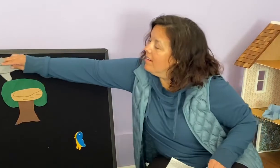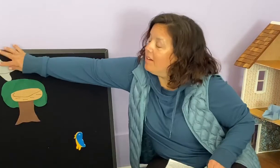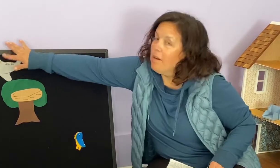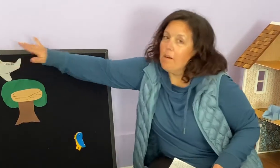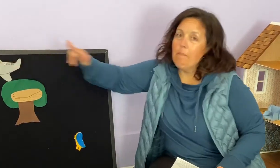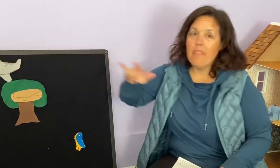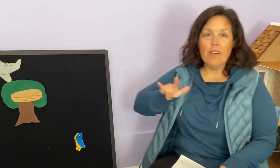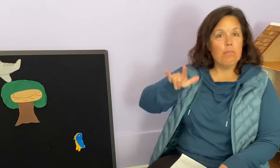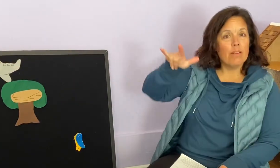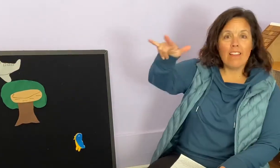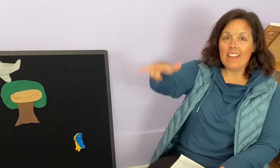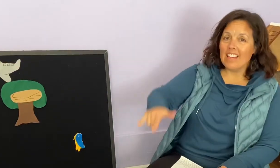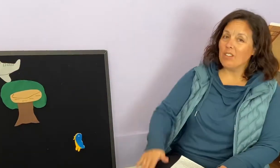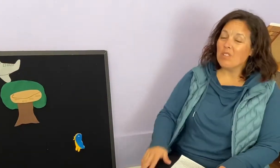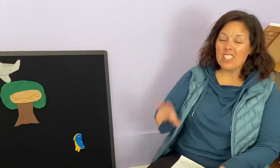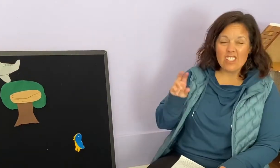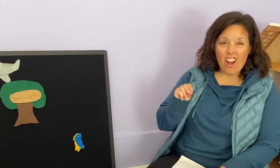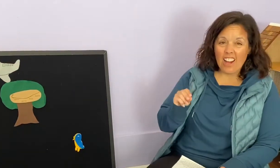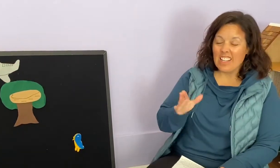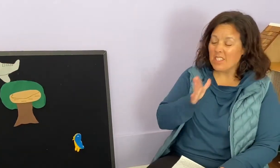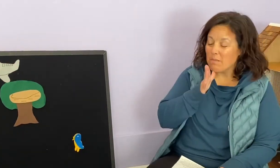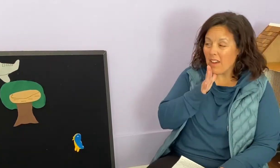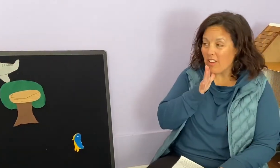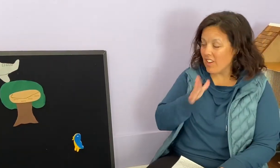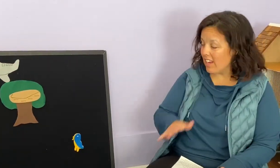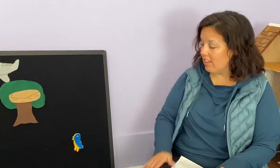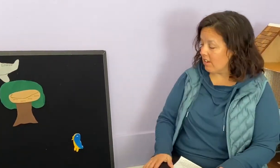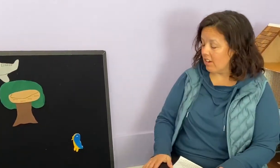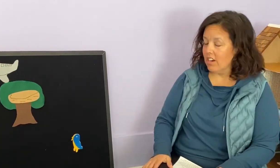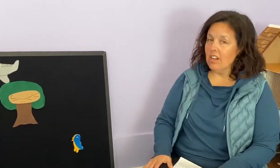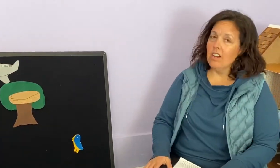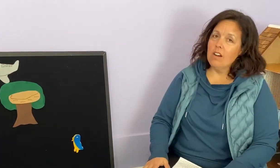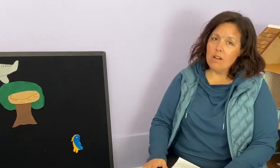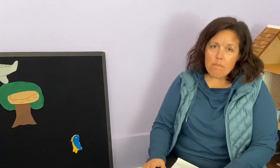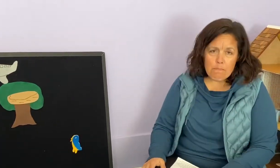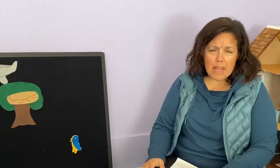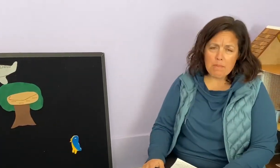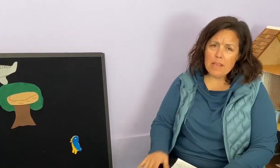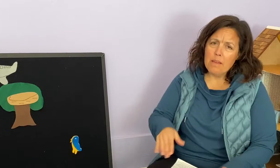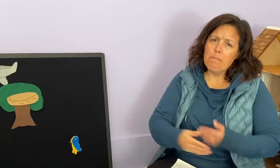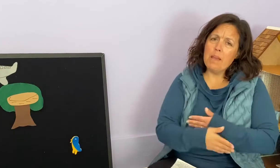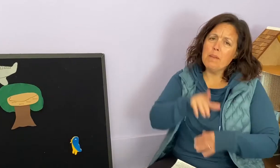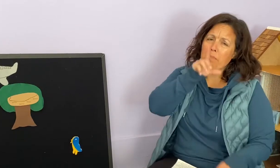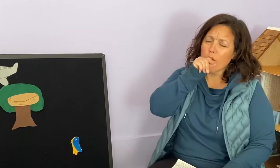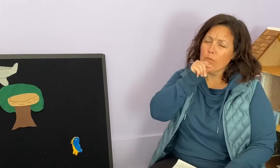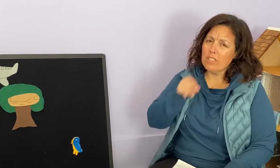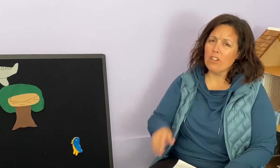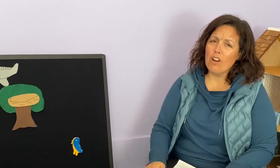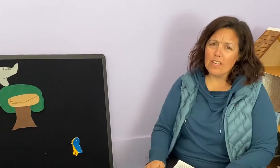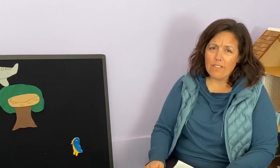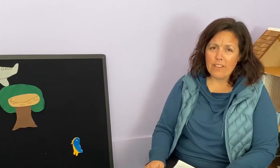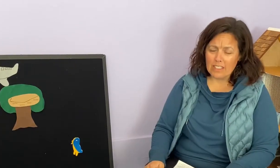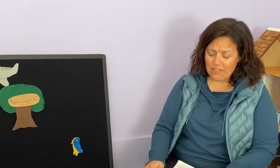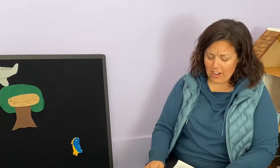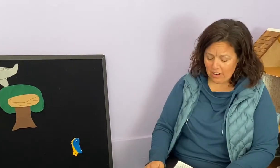But the plane was not his mother either. Baby bird was starting to feel very